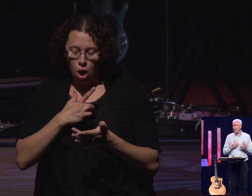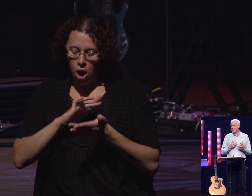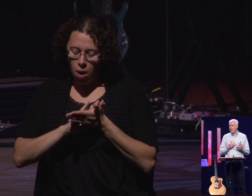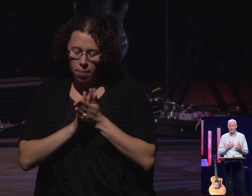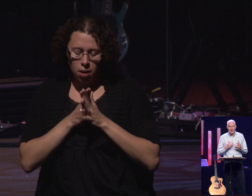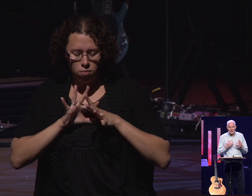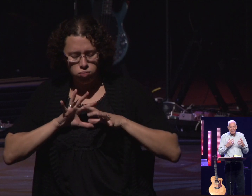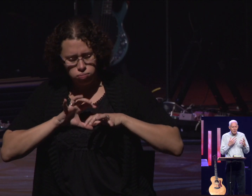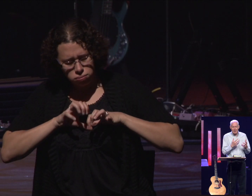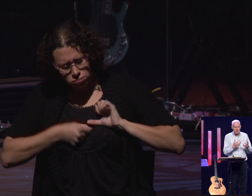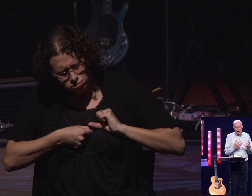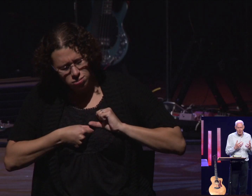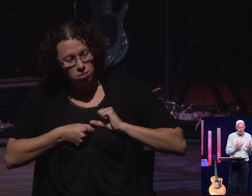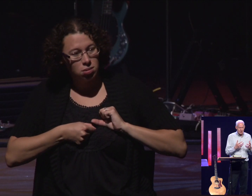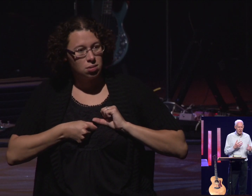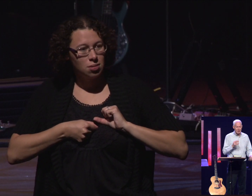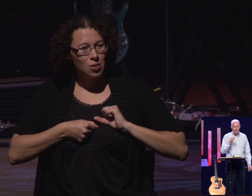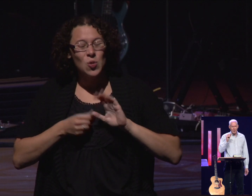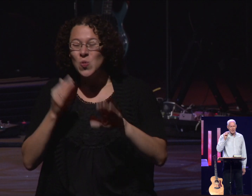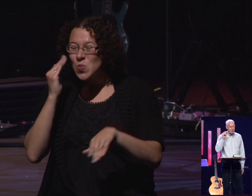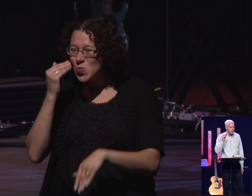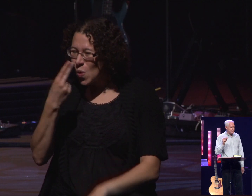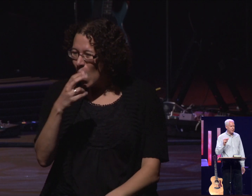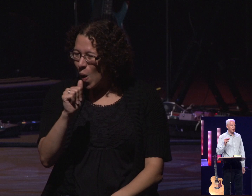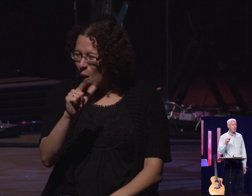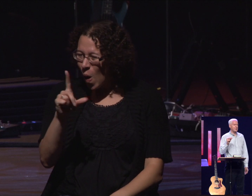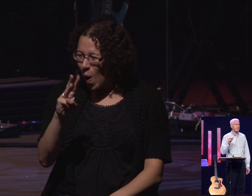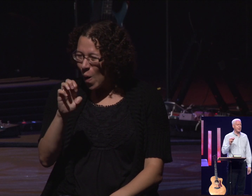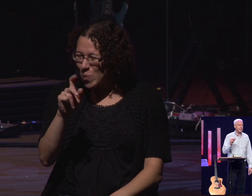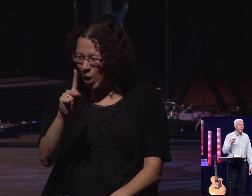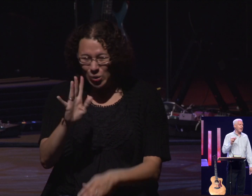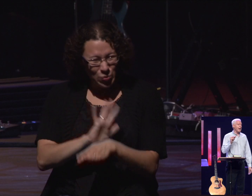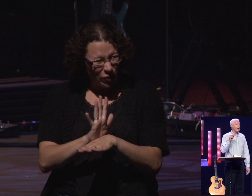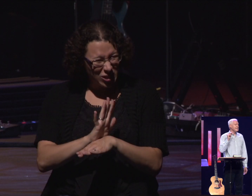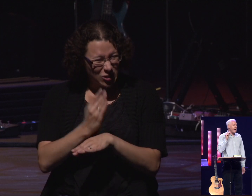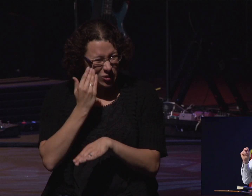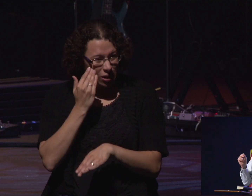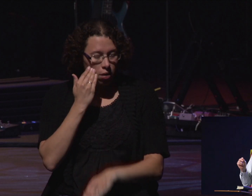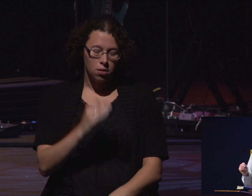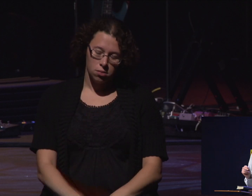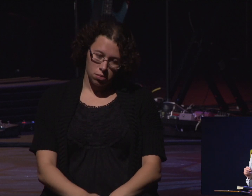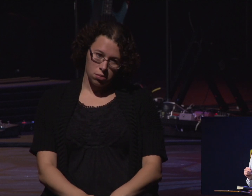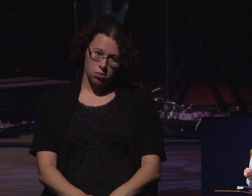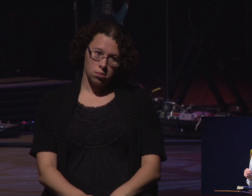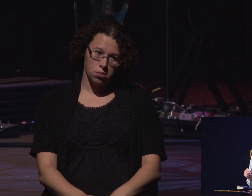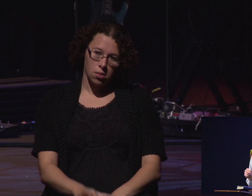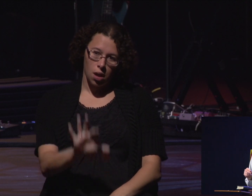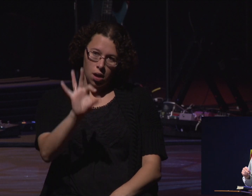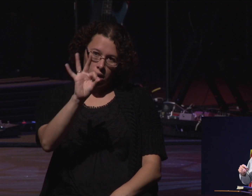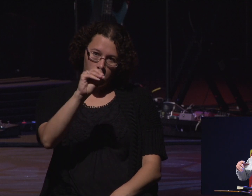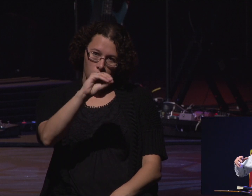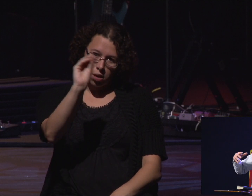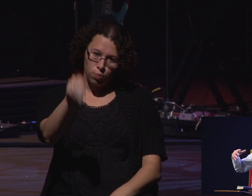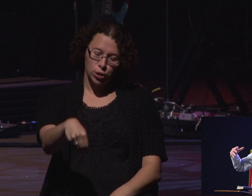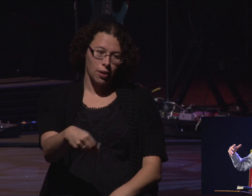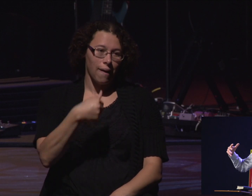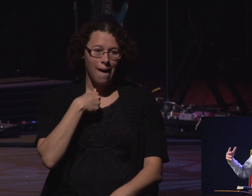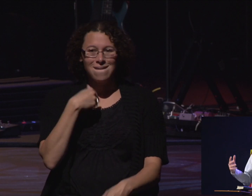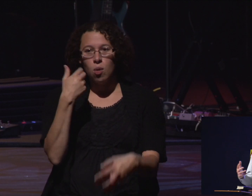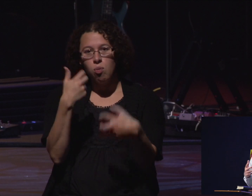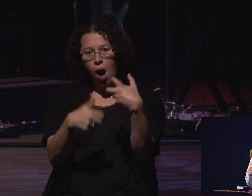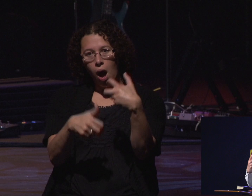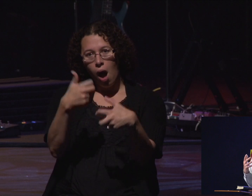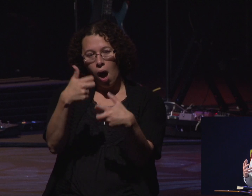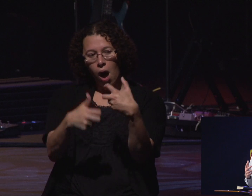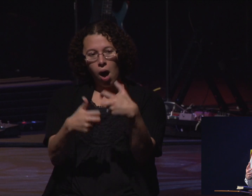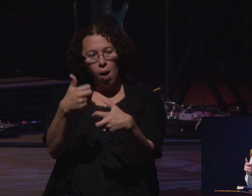And we like to watch some Hallmark shows. If you watch a Christmas show, it seems like 90% of them comes down to this. There's some kind of